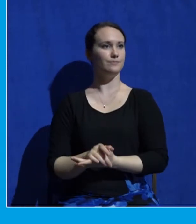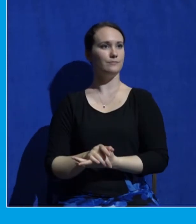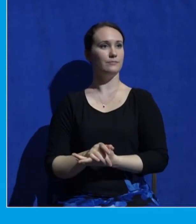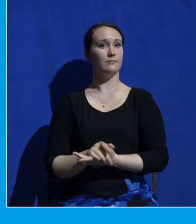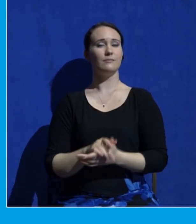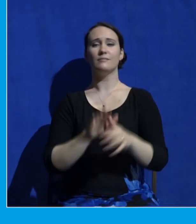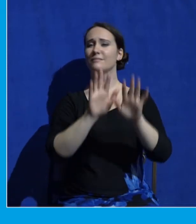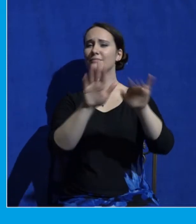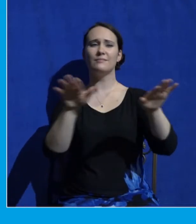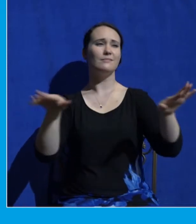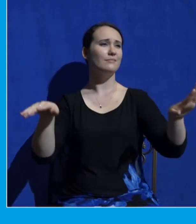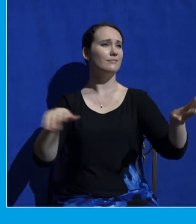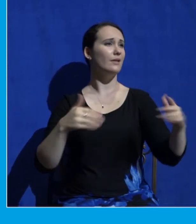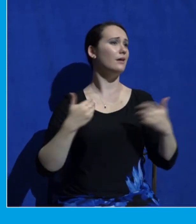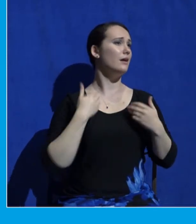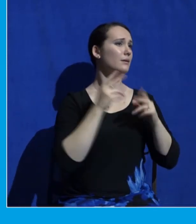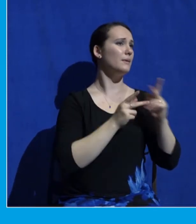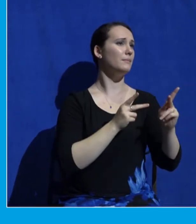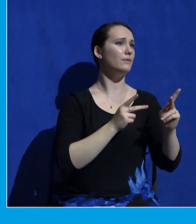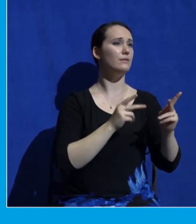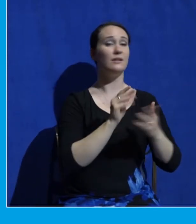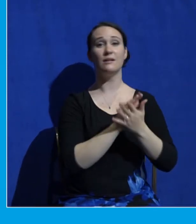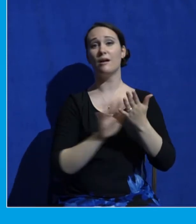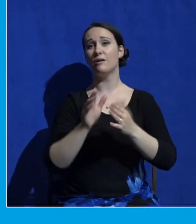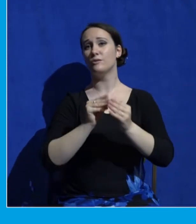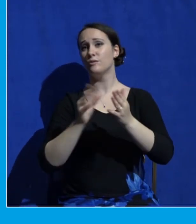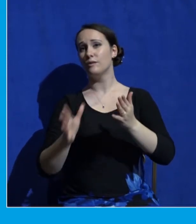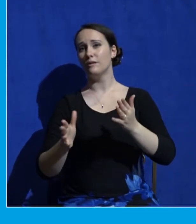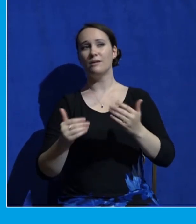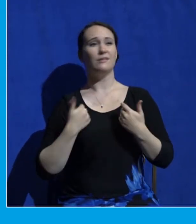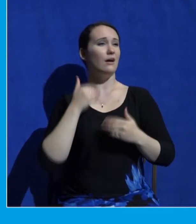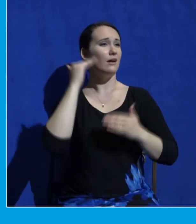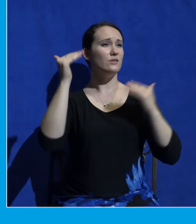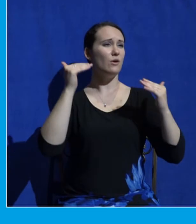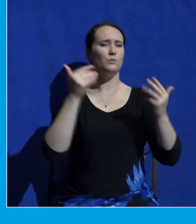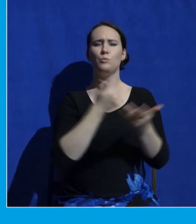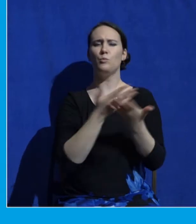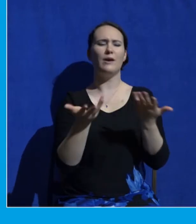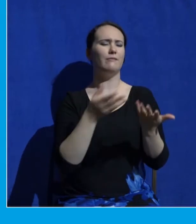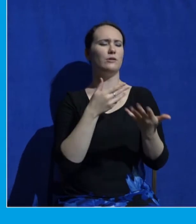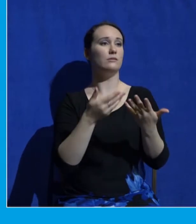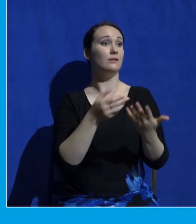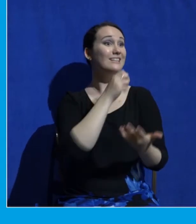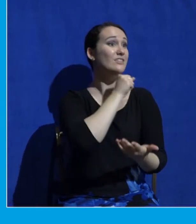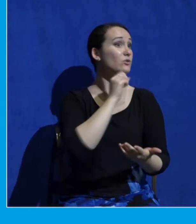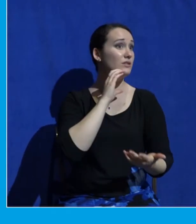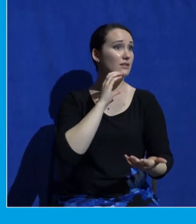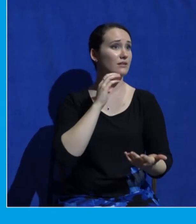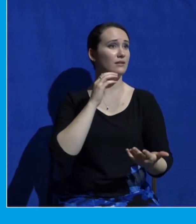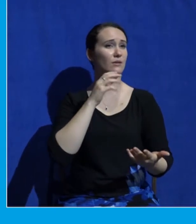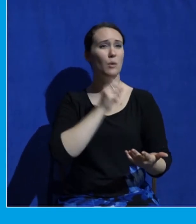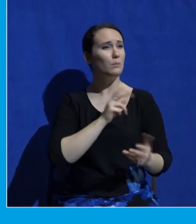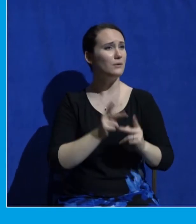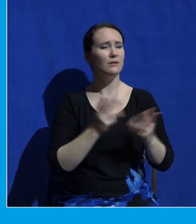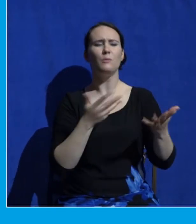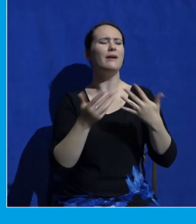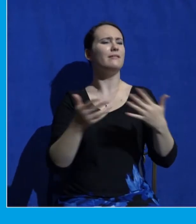college student, young adult, whatever age, stage of life, senior, adult, life is found in